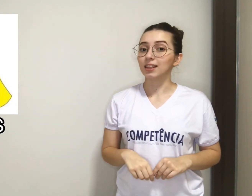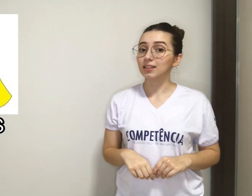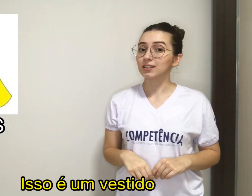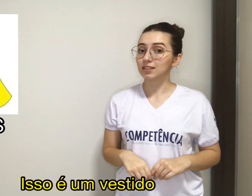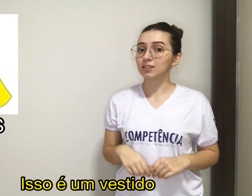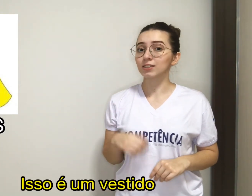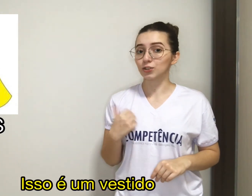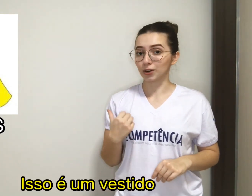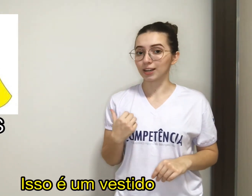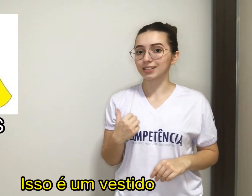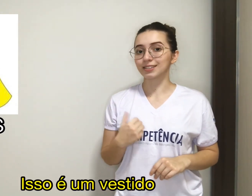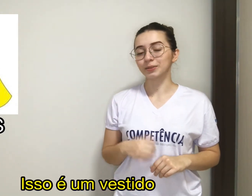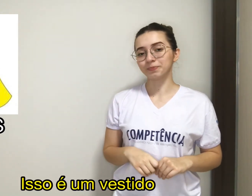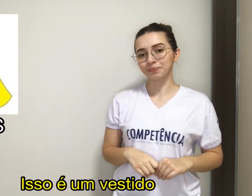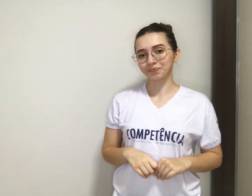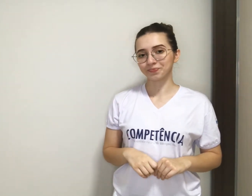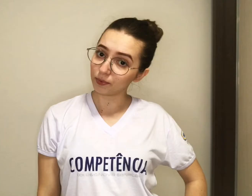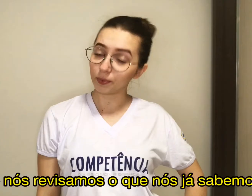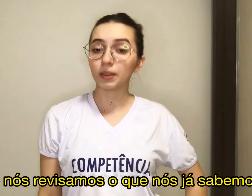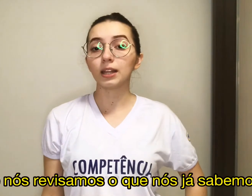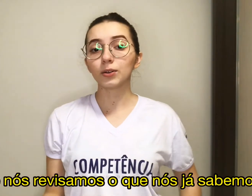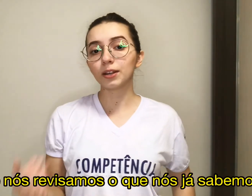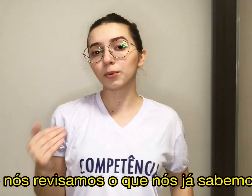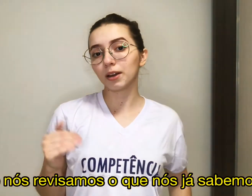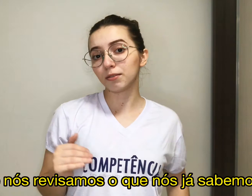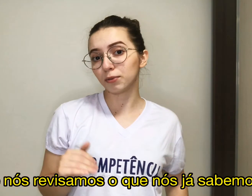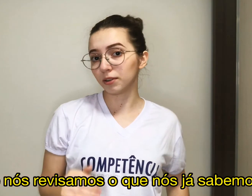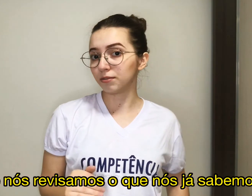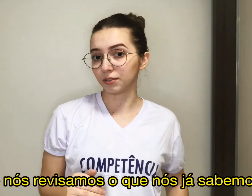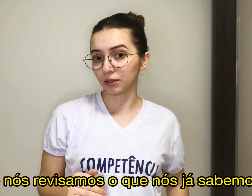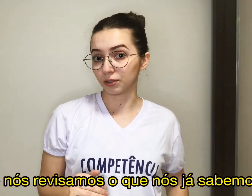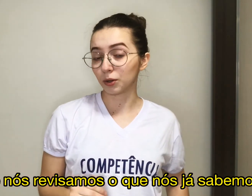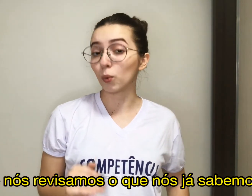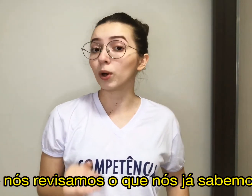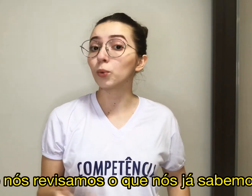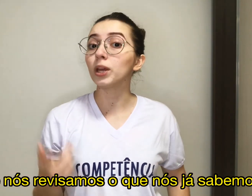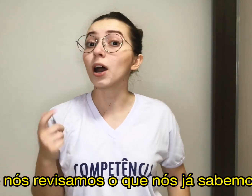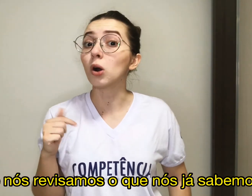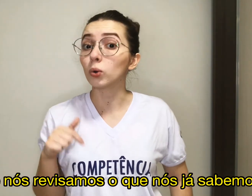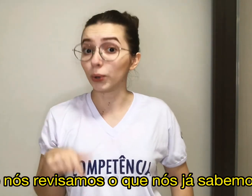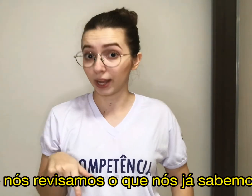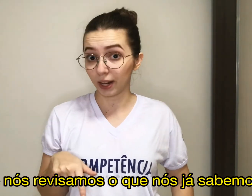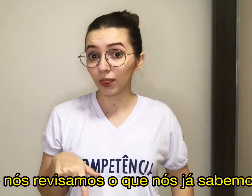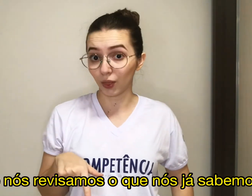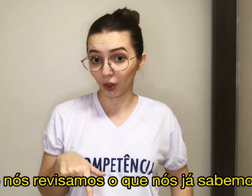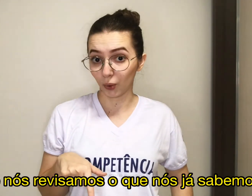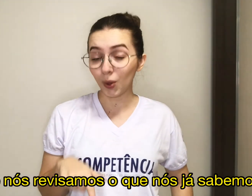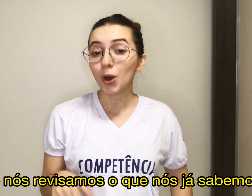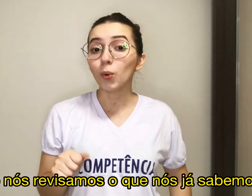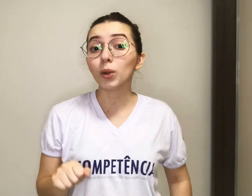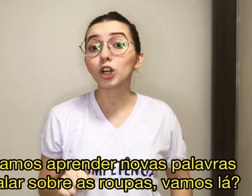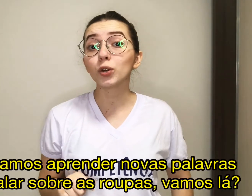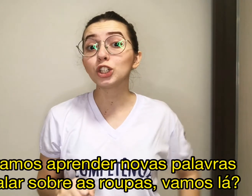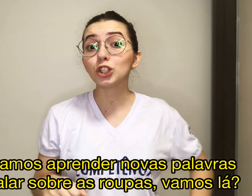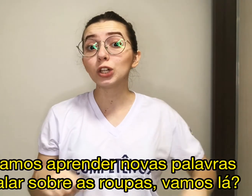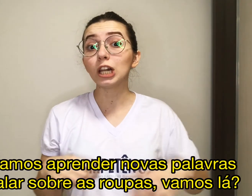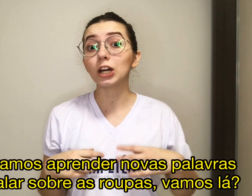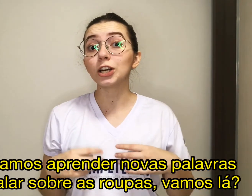this is a dress. Now that we have revealed what we already know, we are going to learn